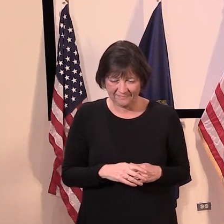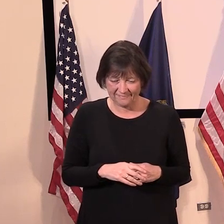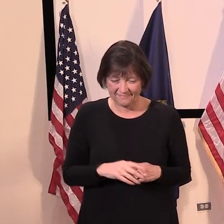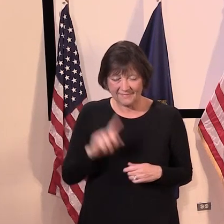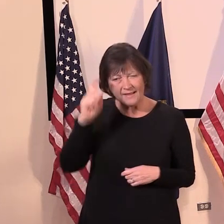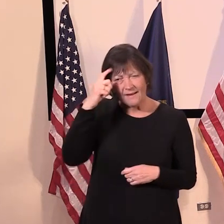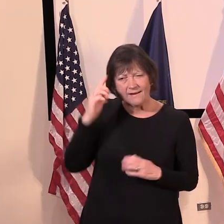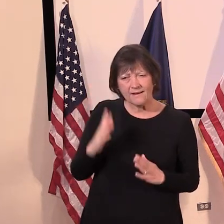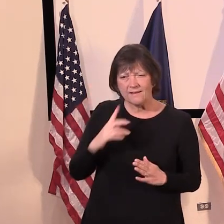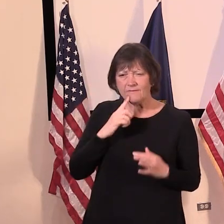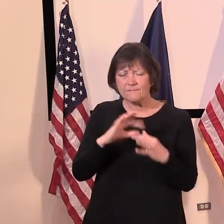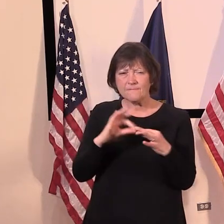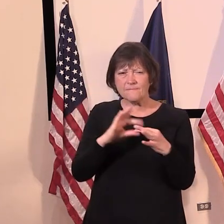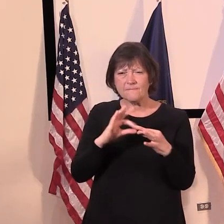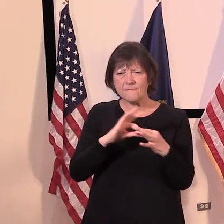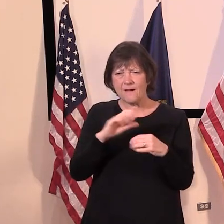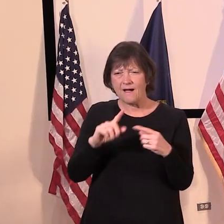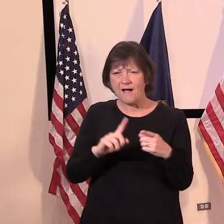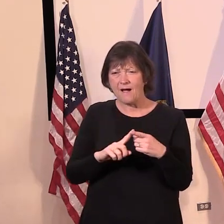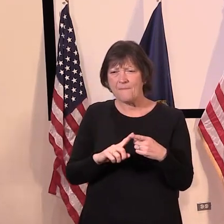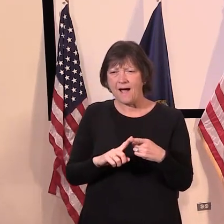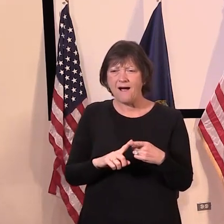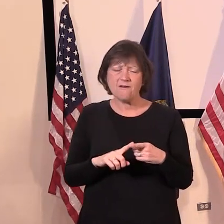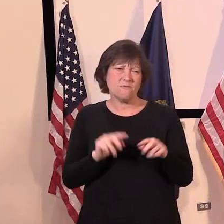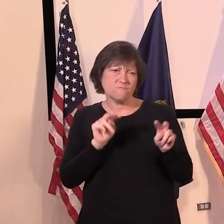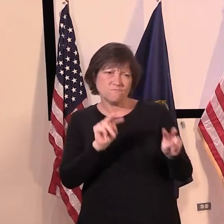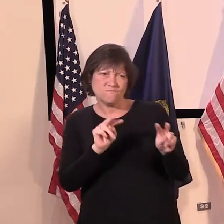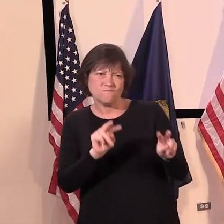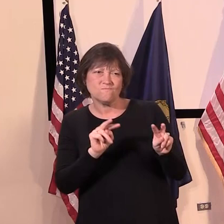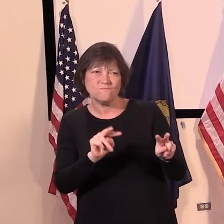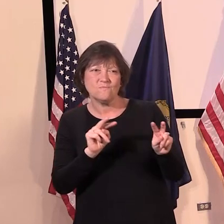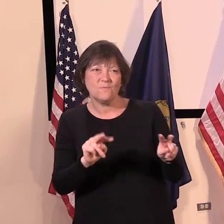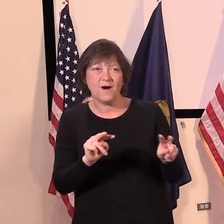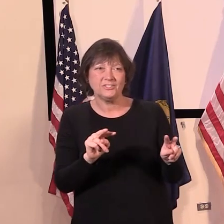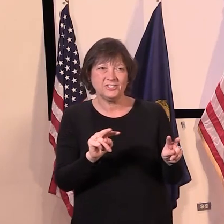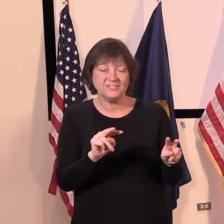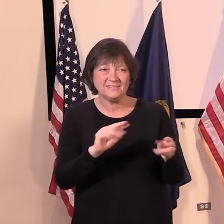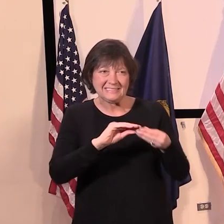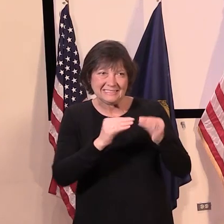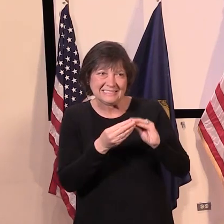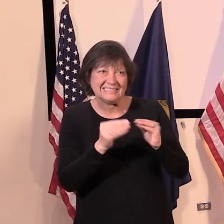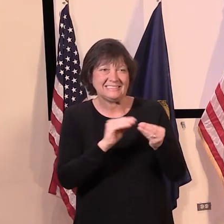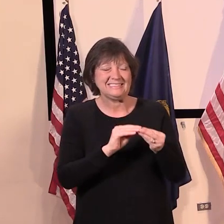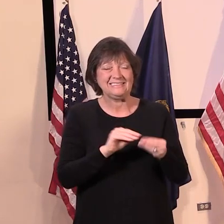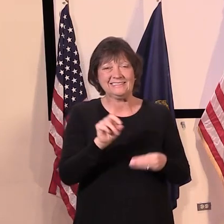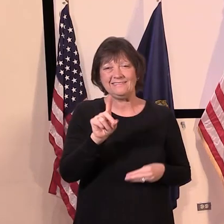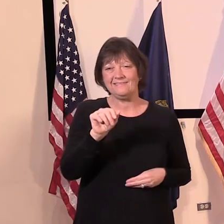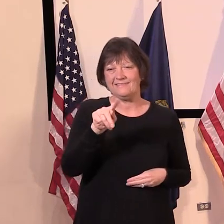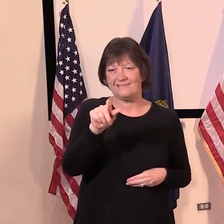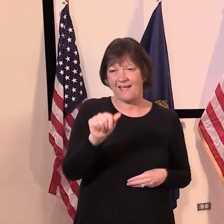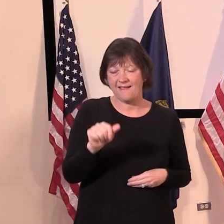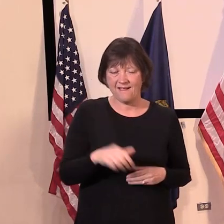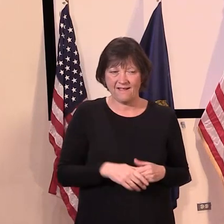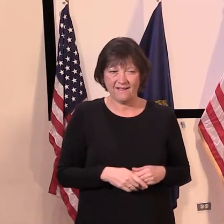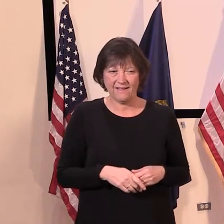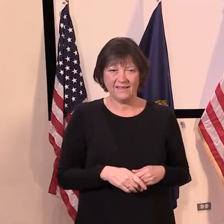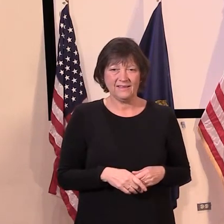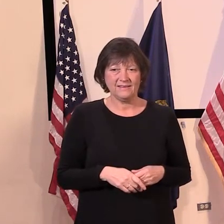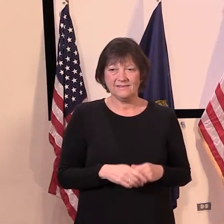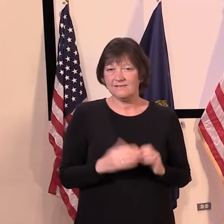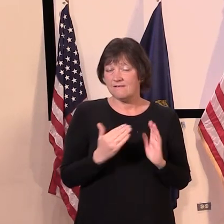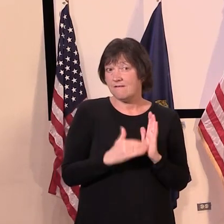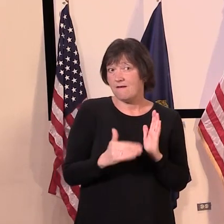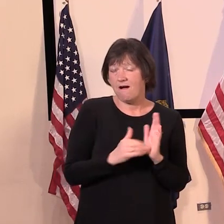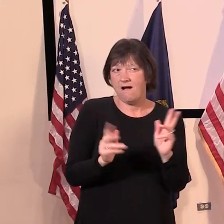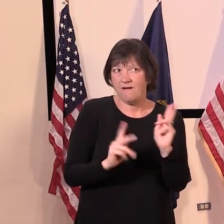on the data and, uh, the Islander continues to get inquiries from readers, not only in the islands, but readers